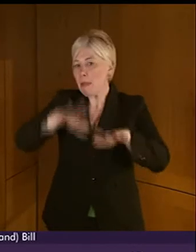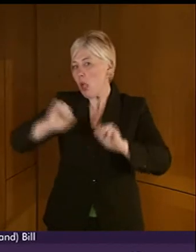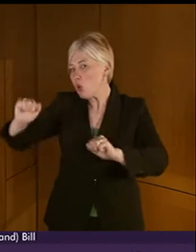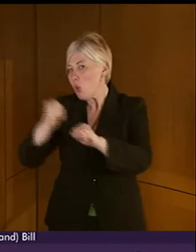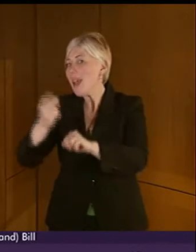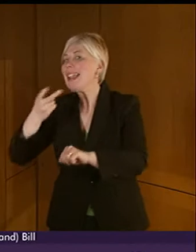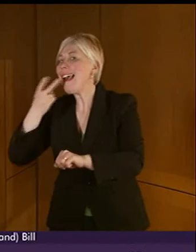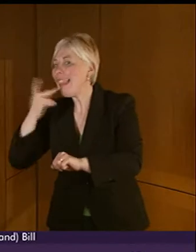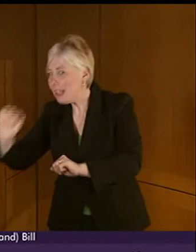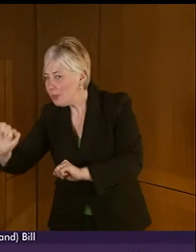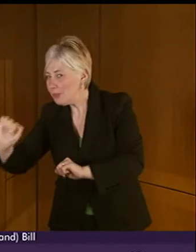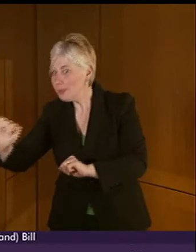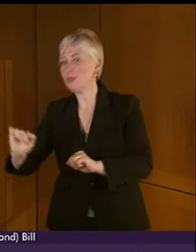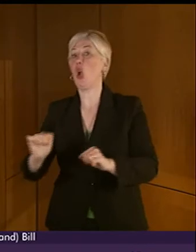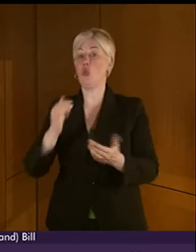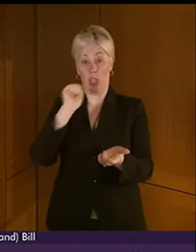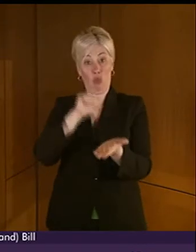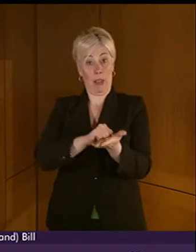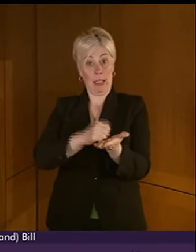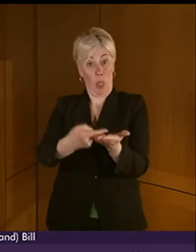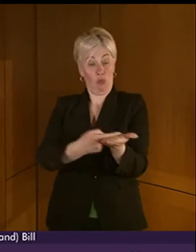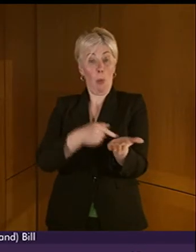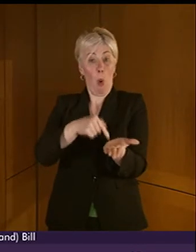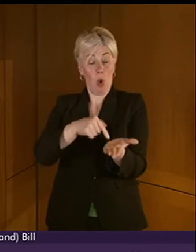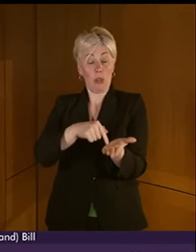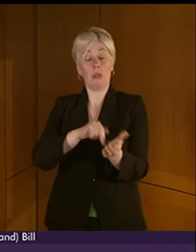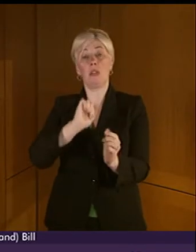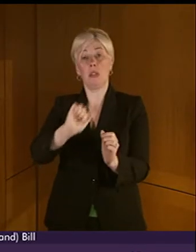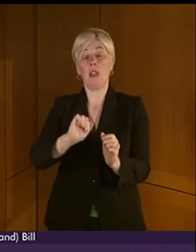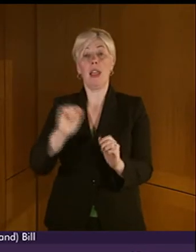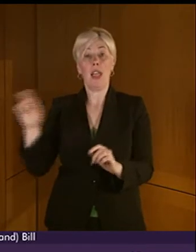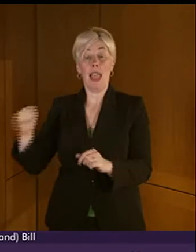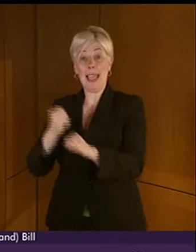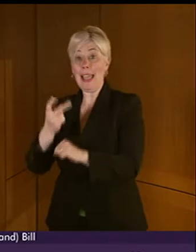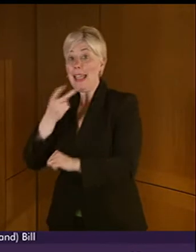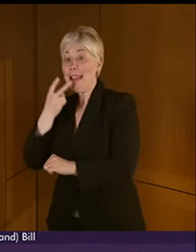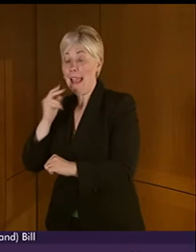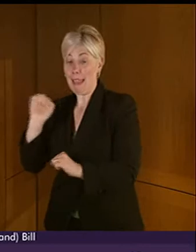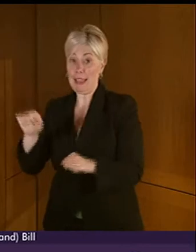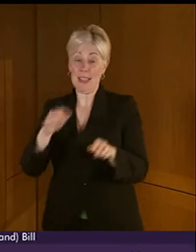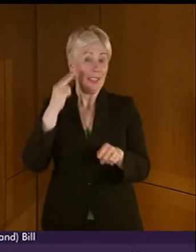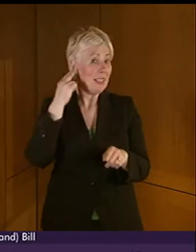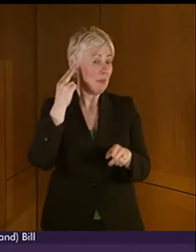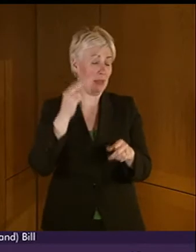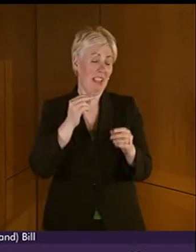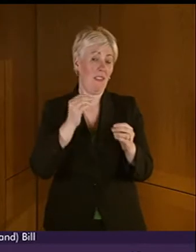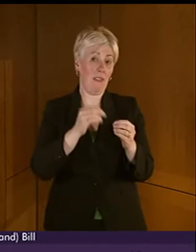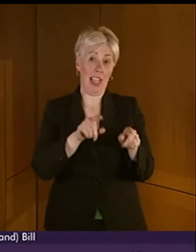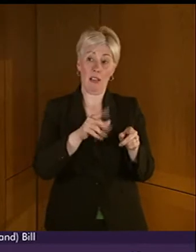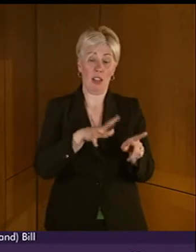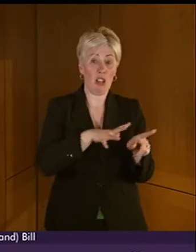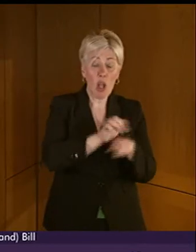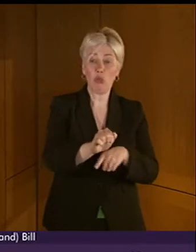I think it's right that the committee in its report has said that, like Gaelic speakers, deaf people have their culture and identity and should be able to access